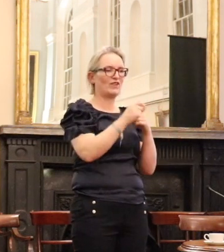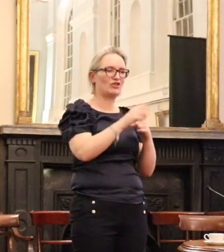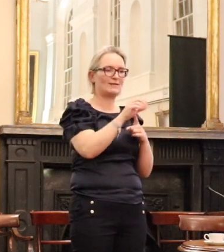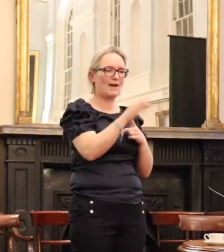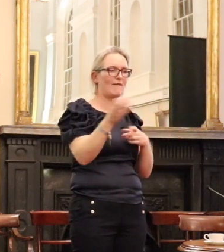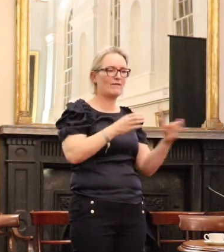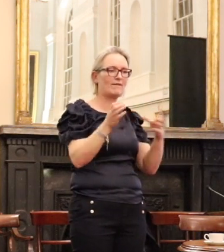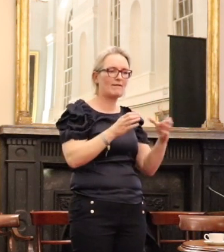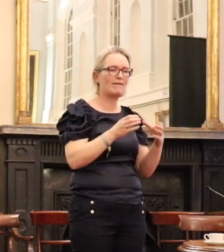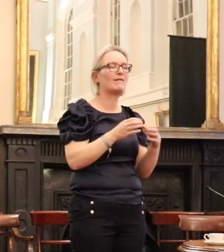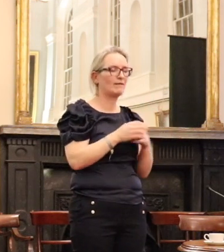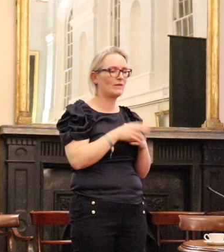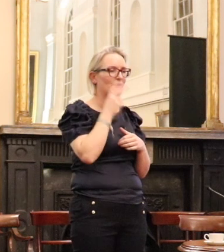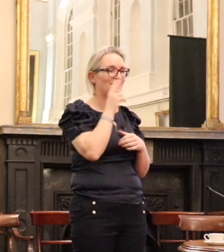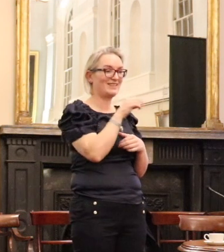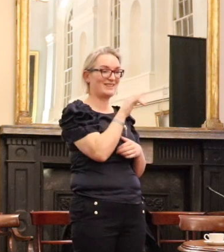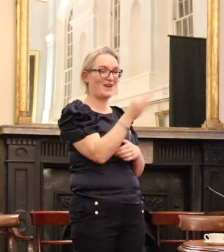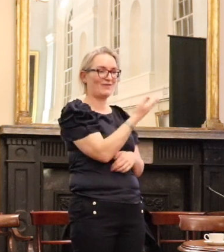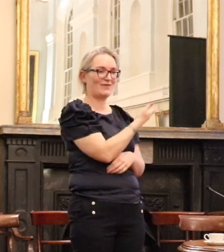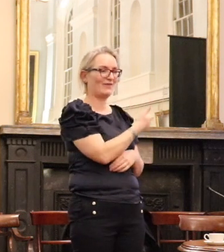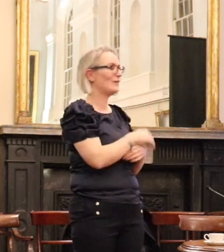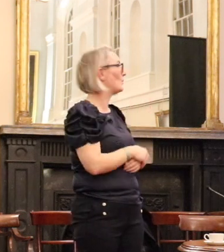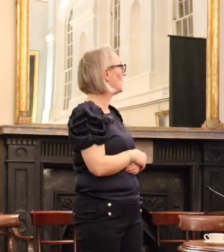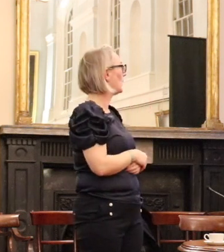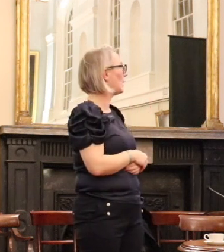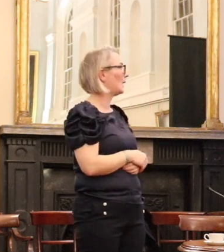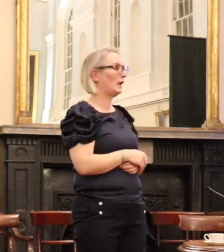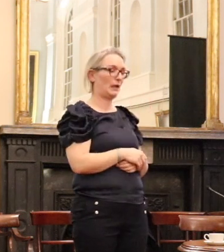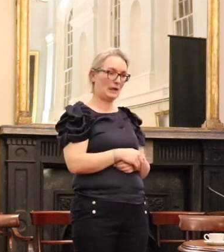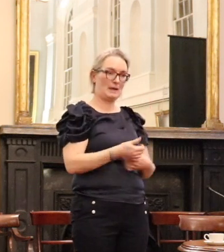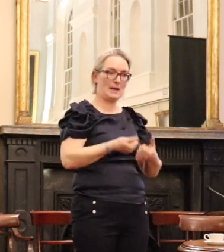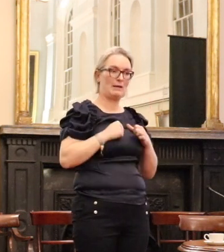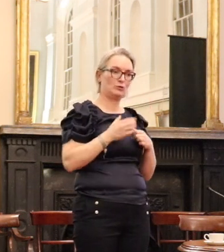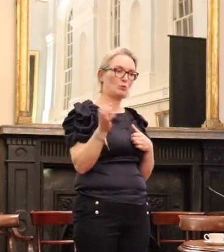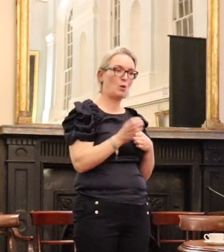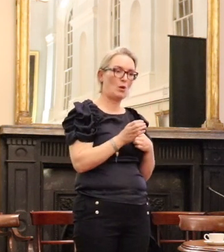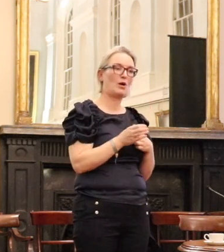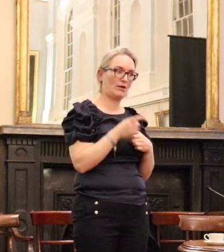the staff that Flack was able to employ during the